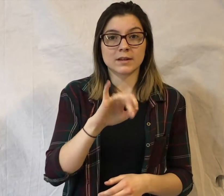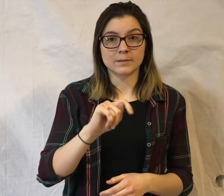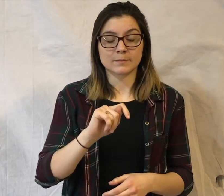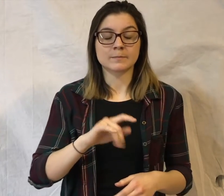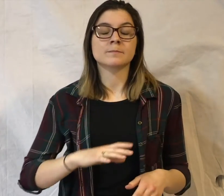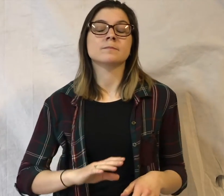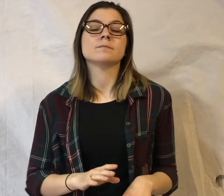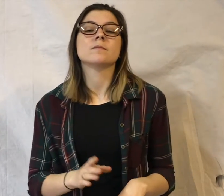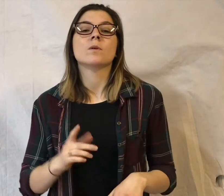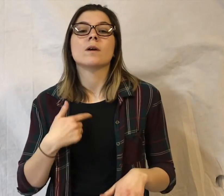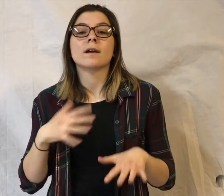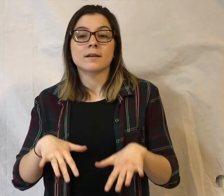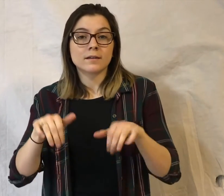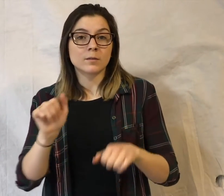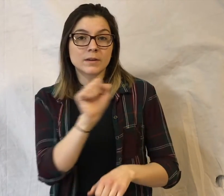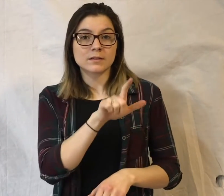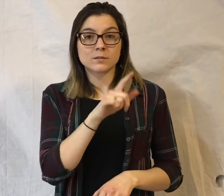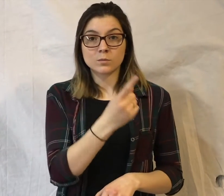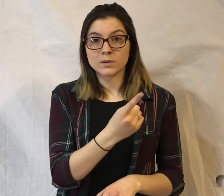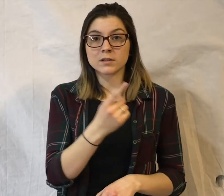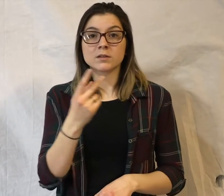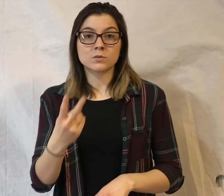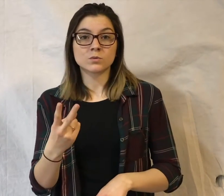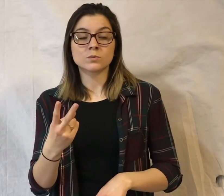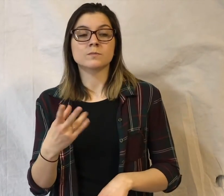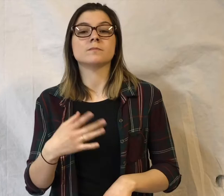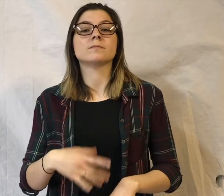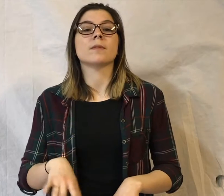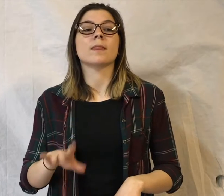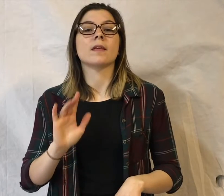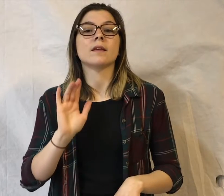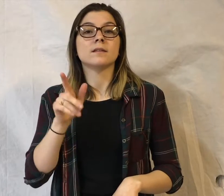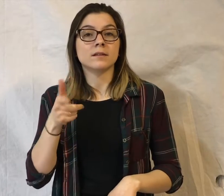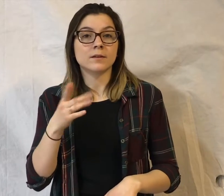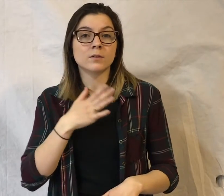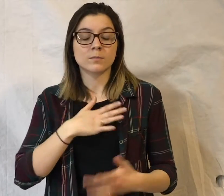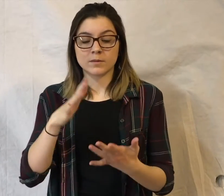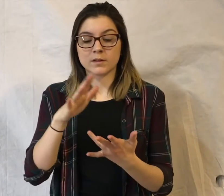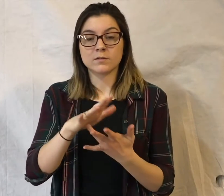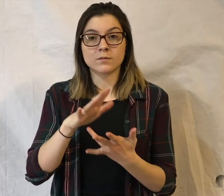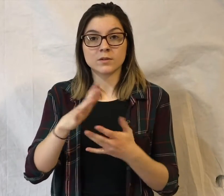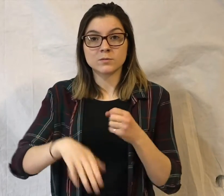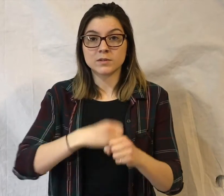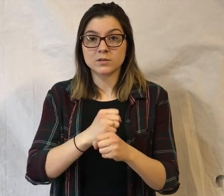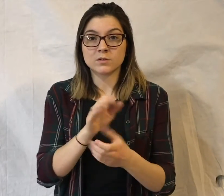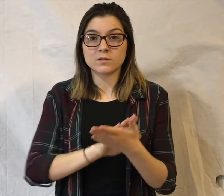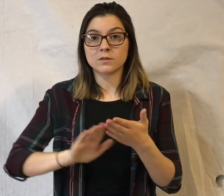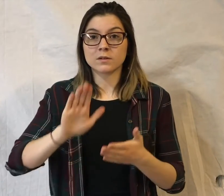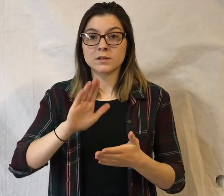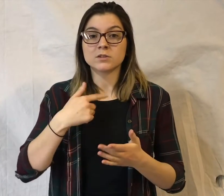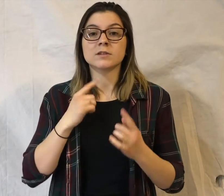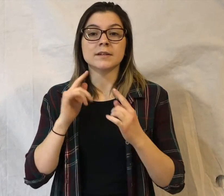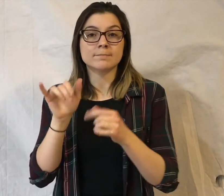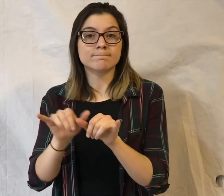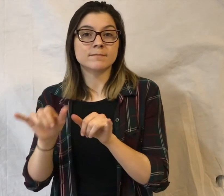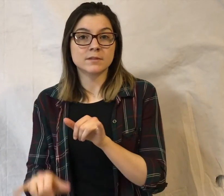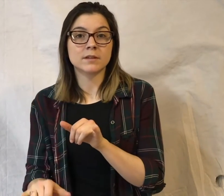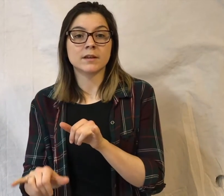So I took ASL 1 and 2 that year and then later, my freshman year of college, I stayed at that community college and took